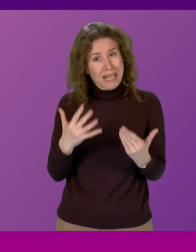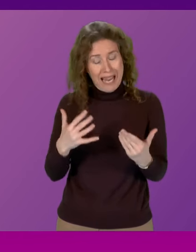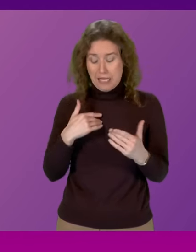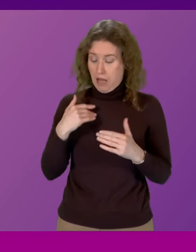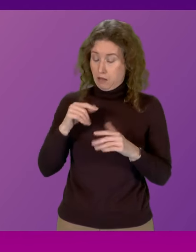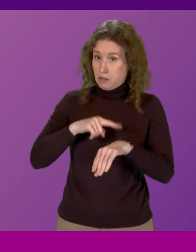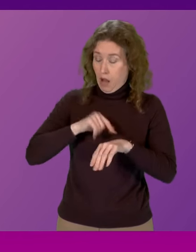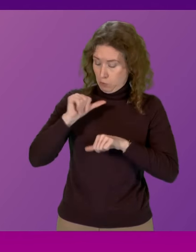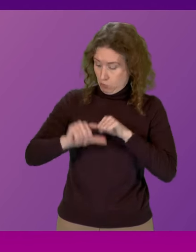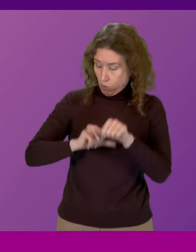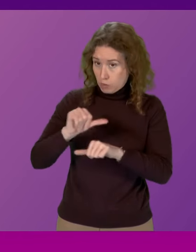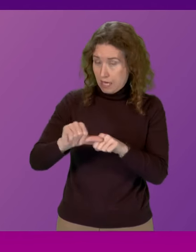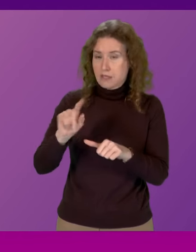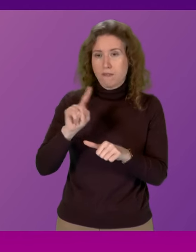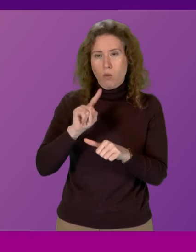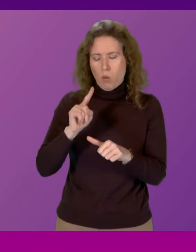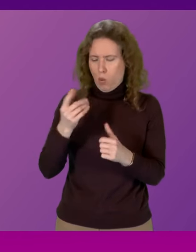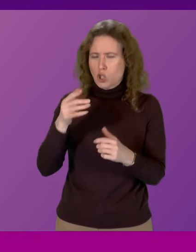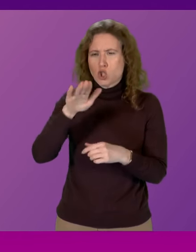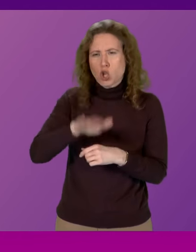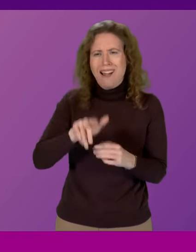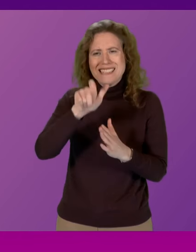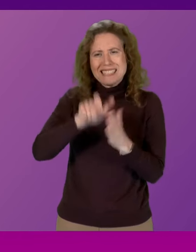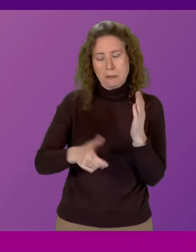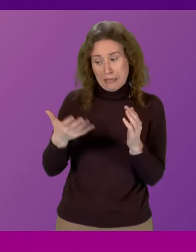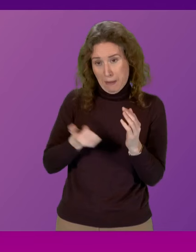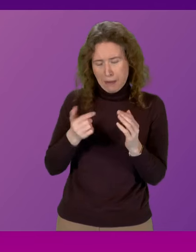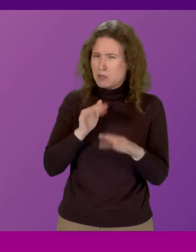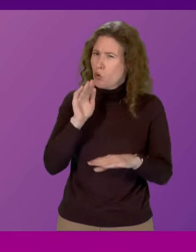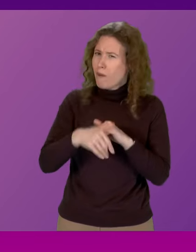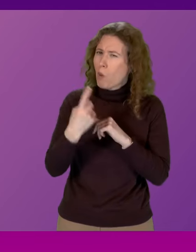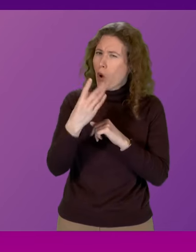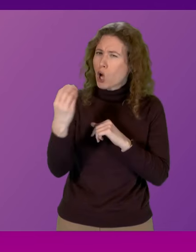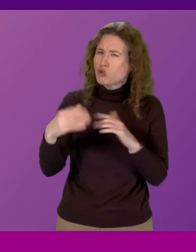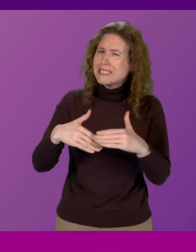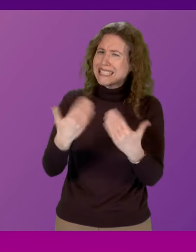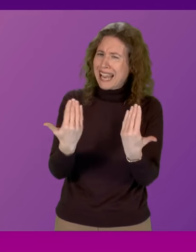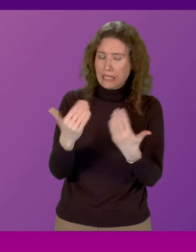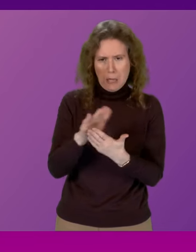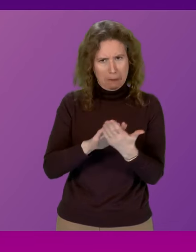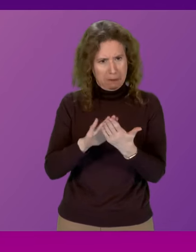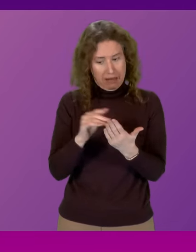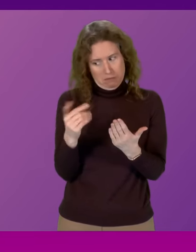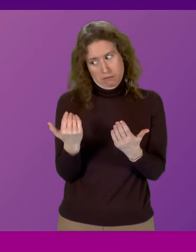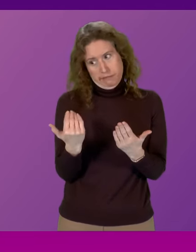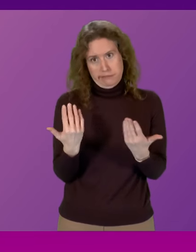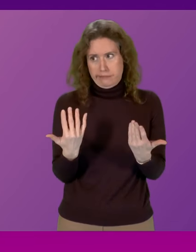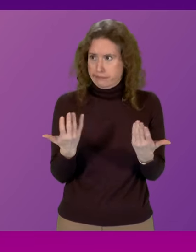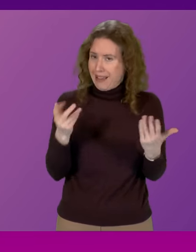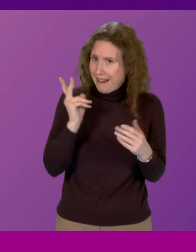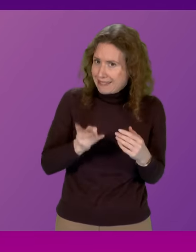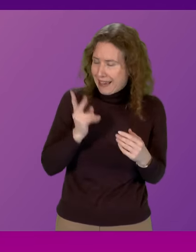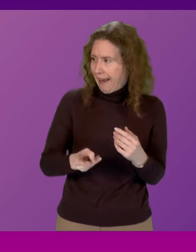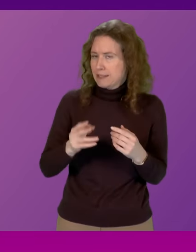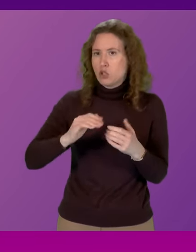times for child disability payment have risen to over 100 days This represents just the latest failure of Social